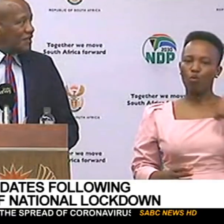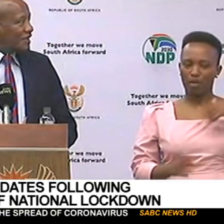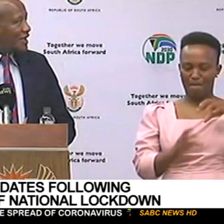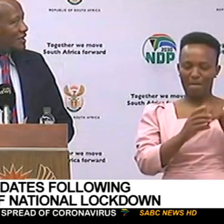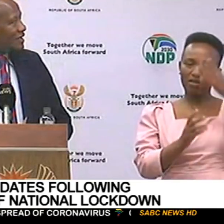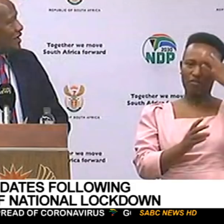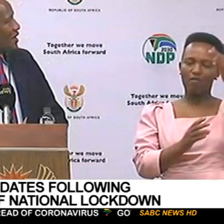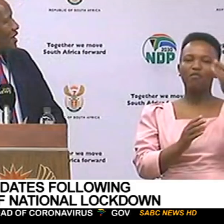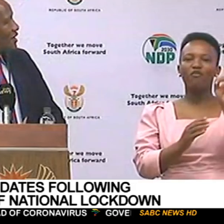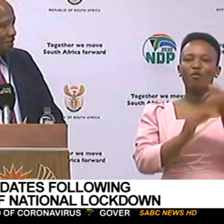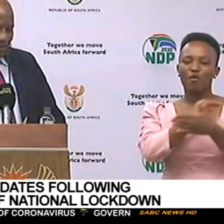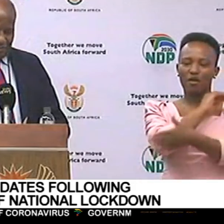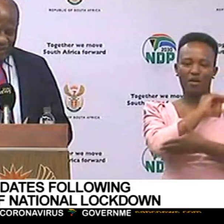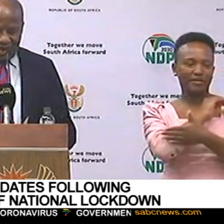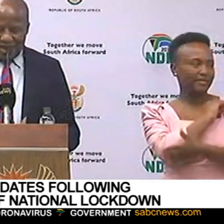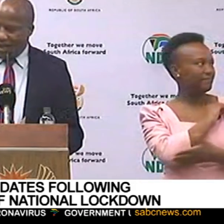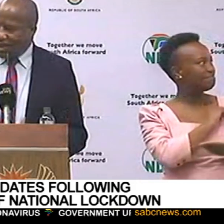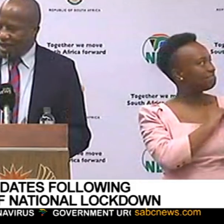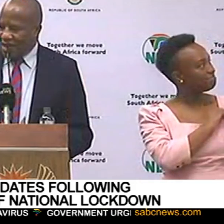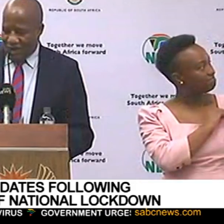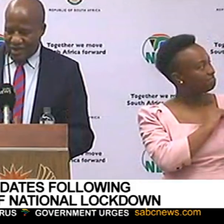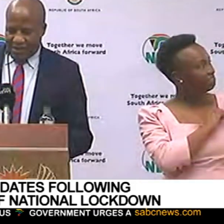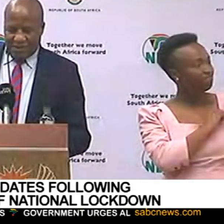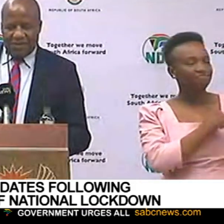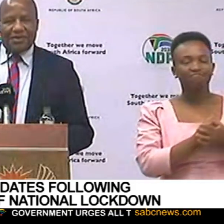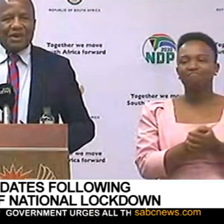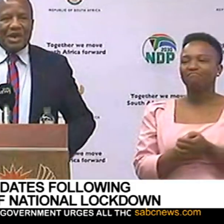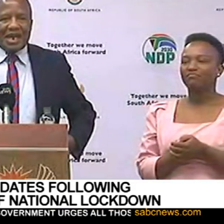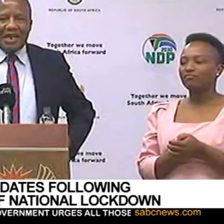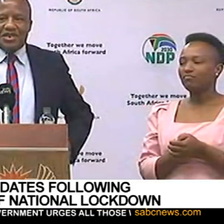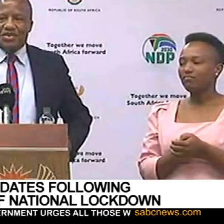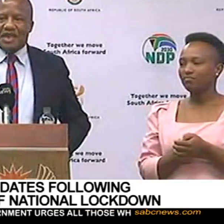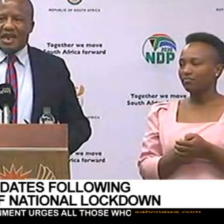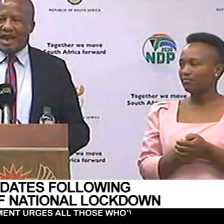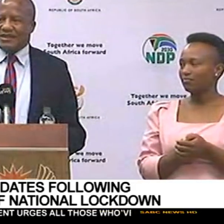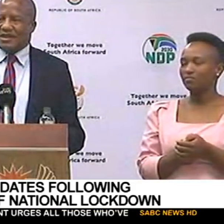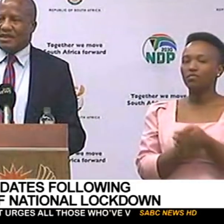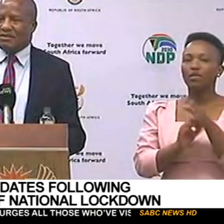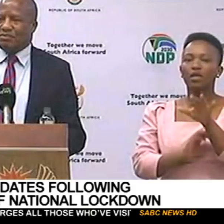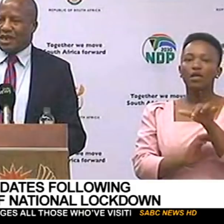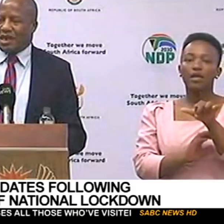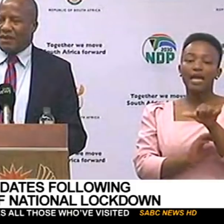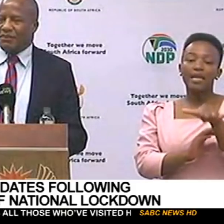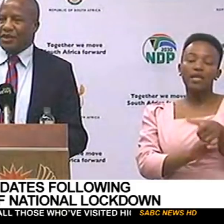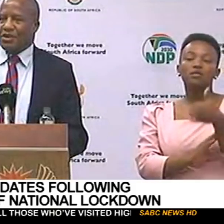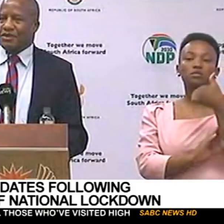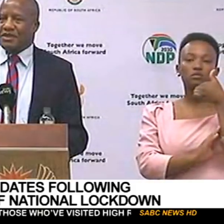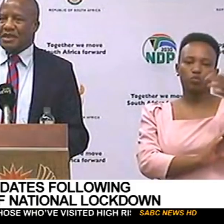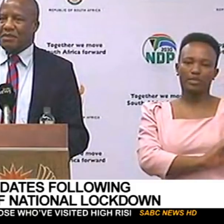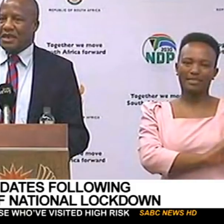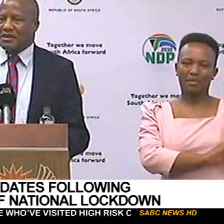government of this country. So now we will get to the next speaker,